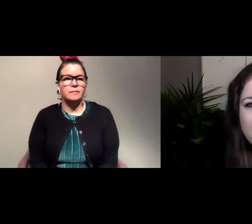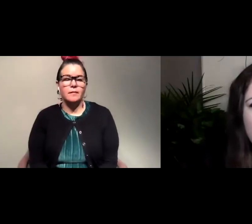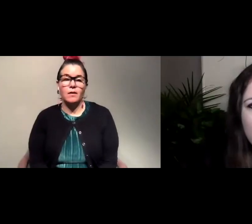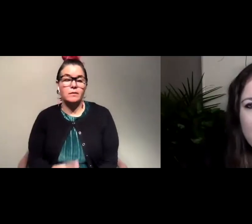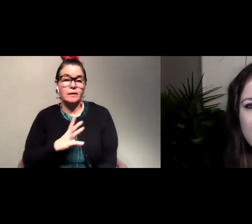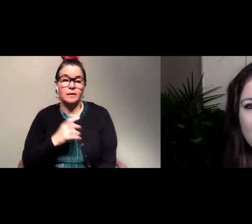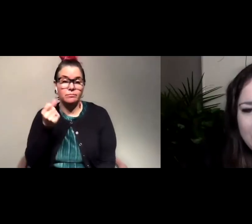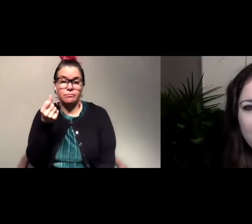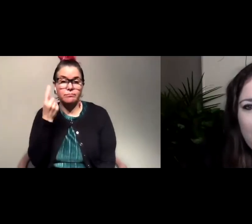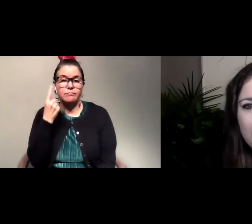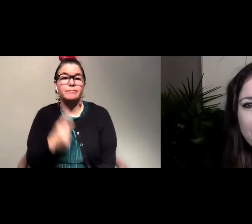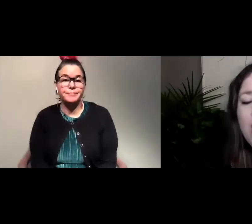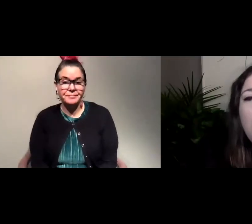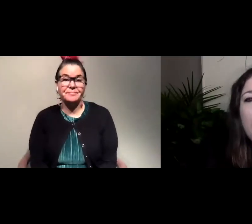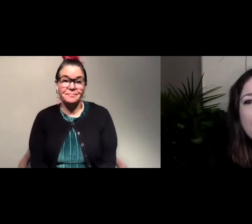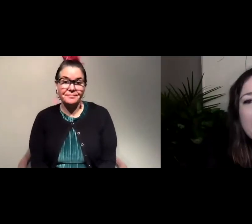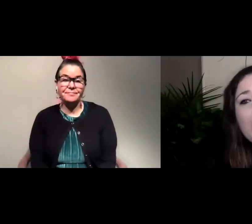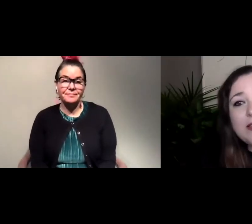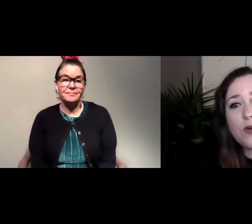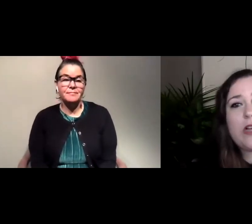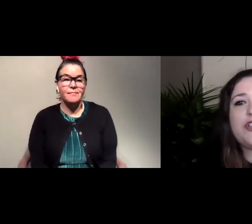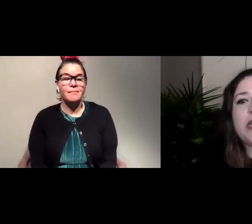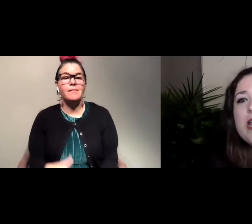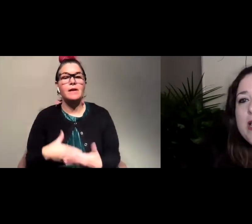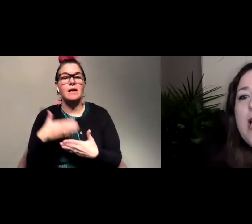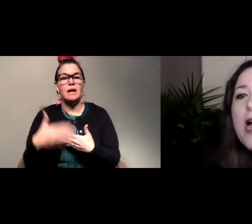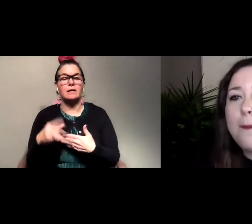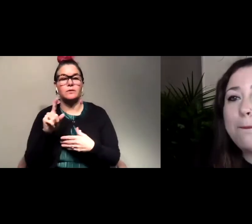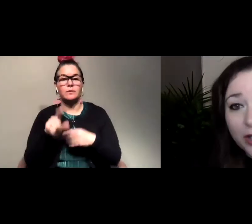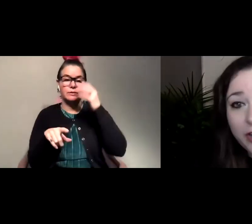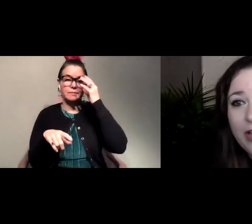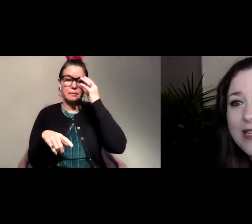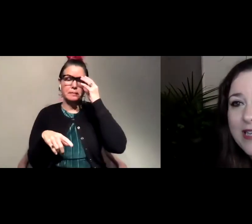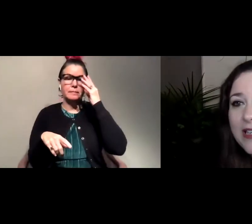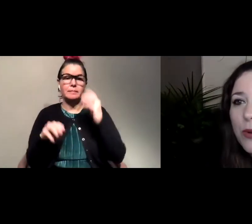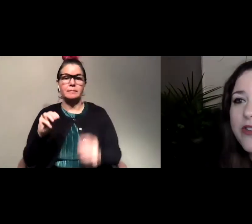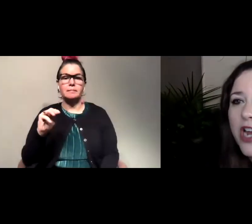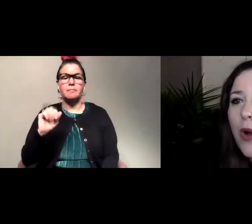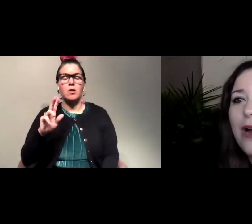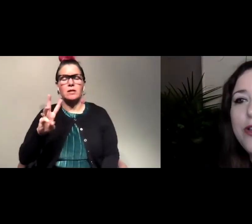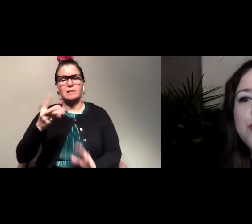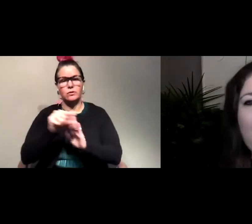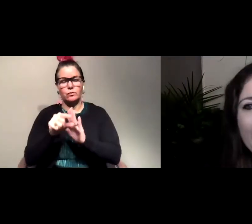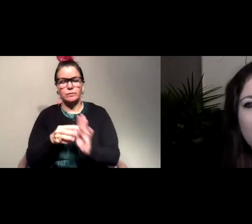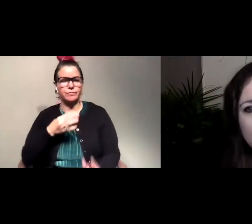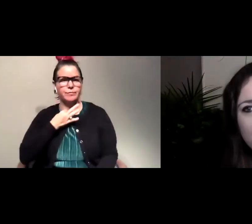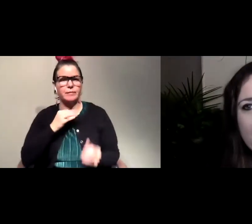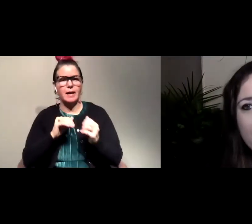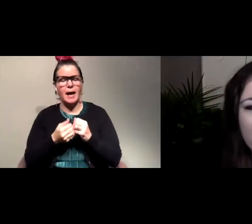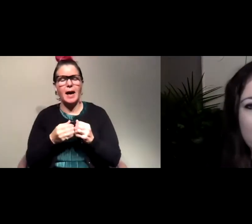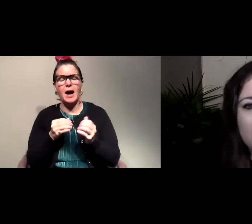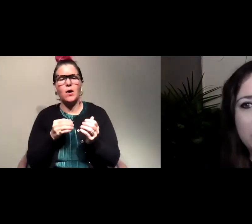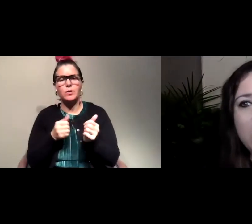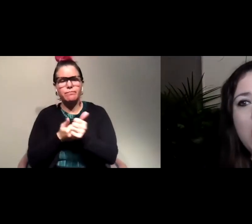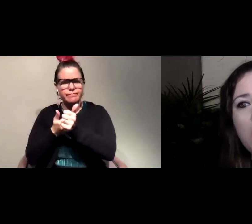totally understand everybody's having a similar problem. All right the next question is Mark Grade 6 wants to know how you track the movement